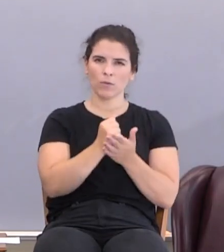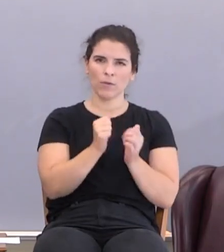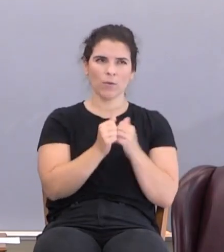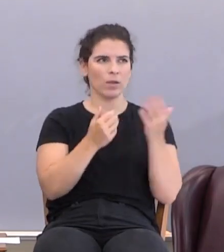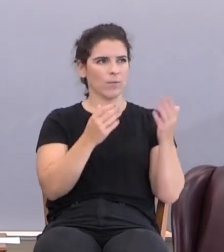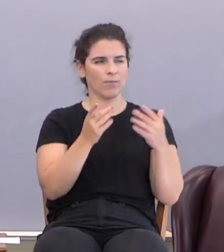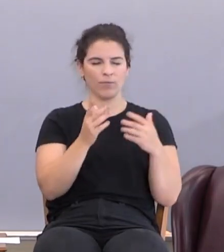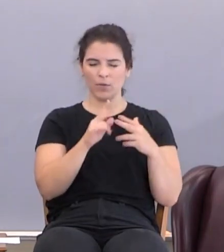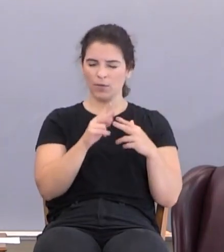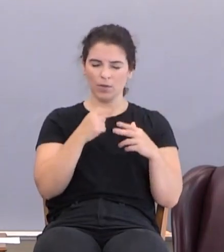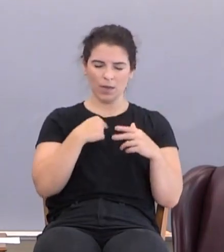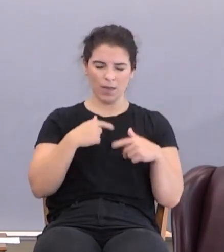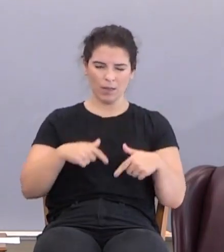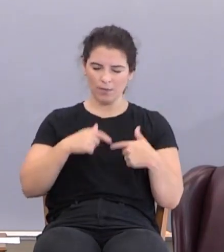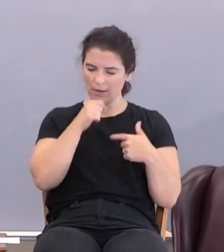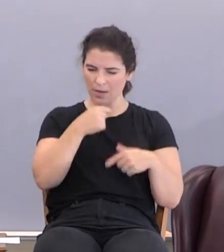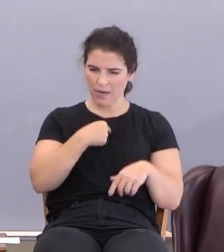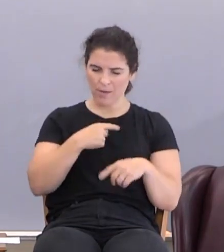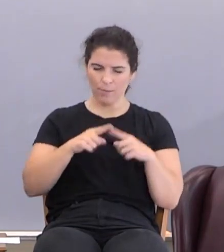I live yet not I, but Christ